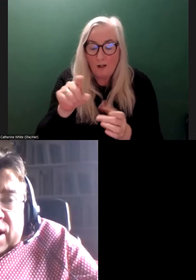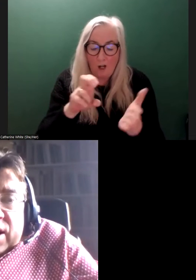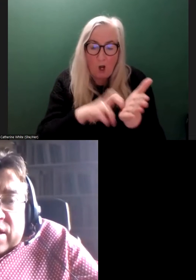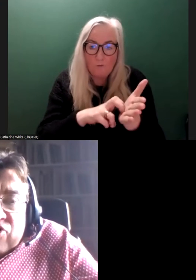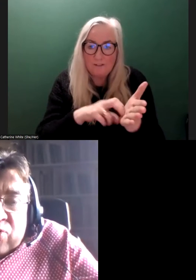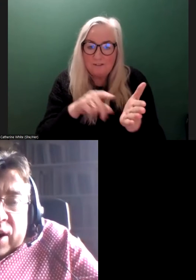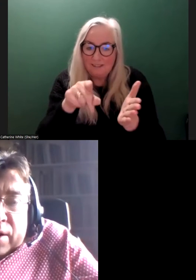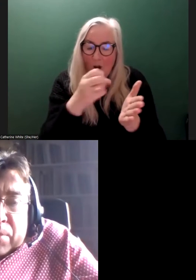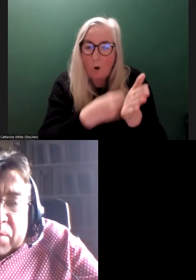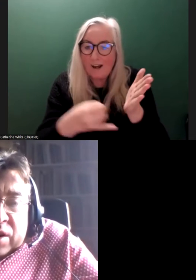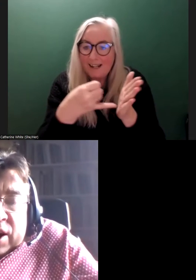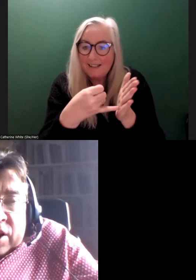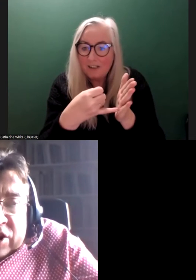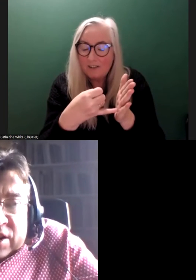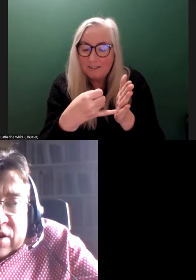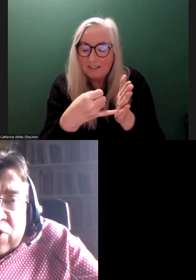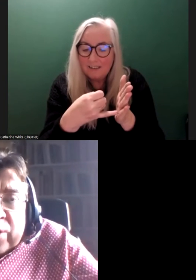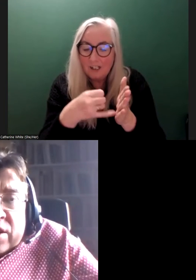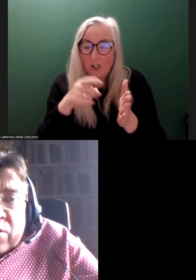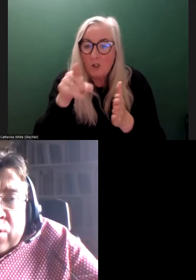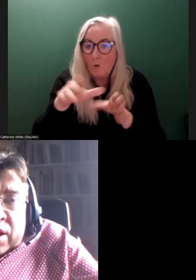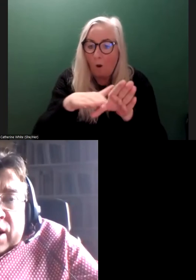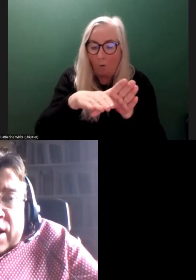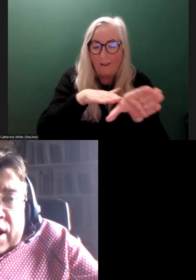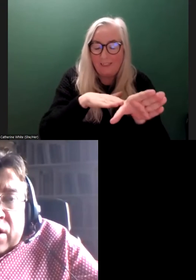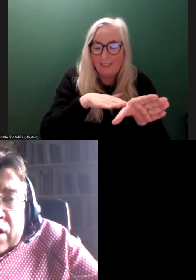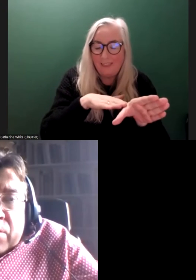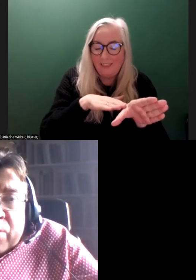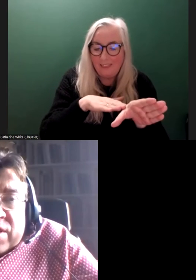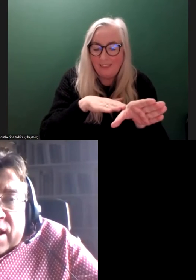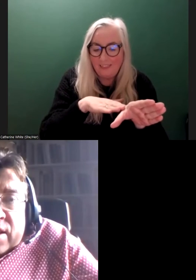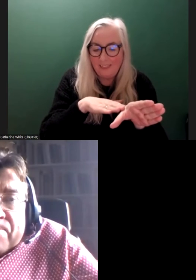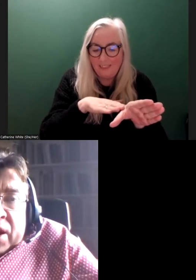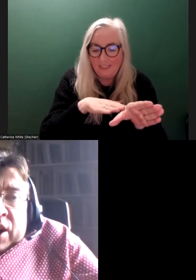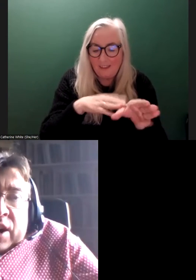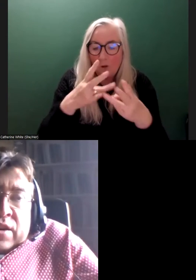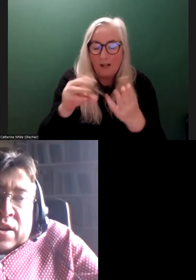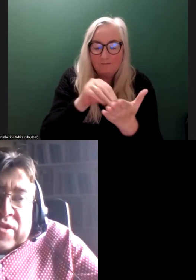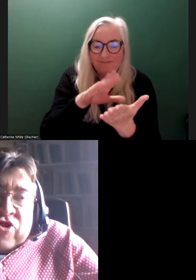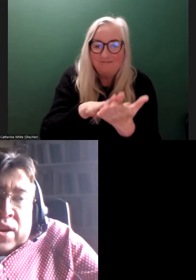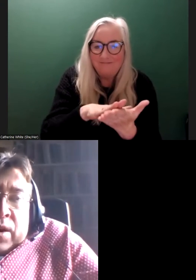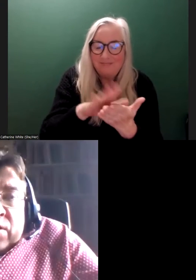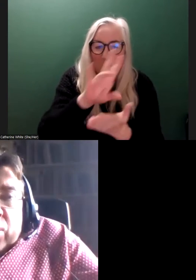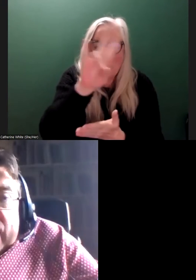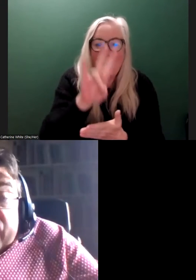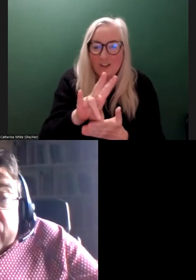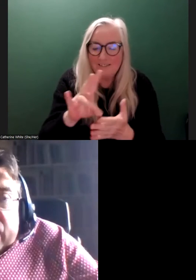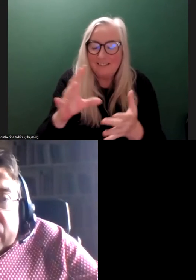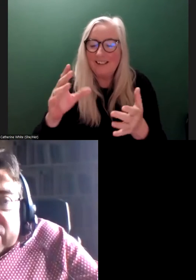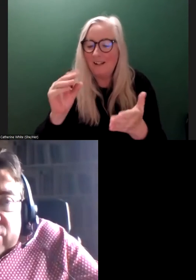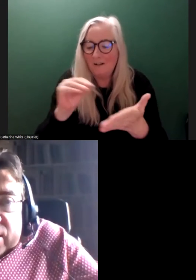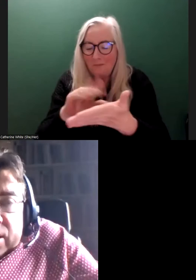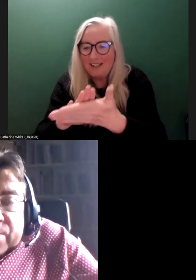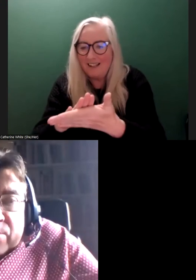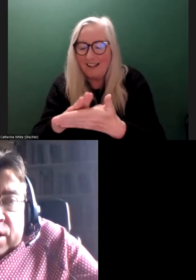that you may be aligned to when you are putting that in, the question in. So I have a